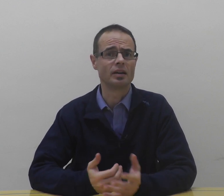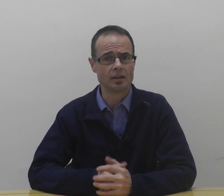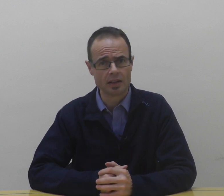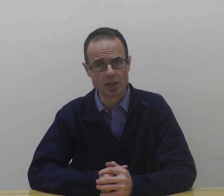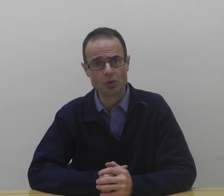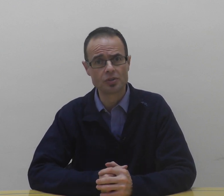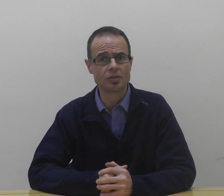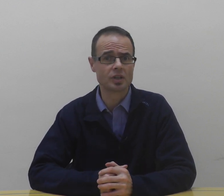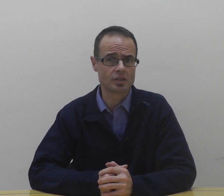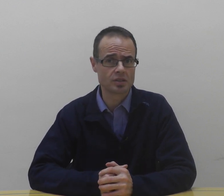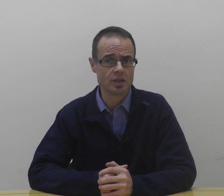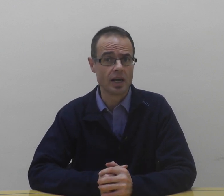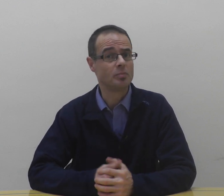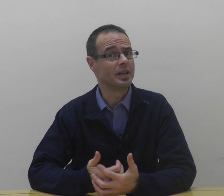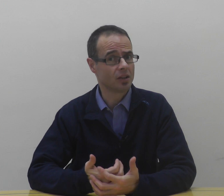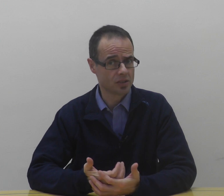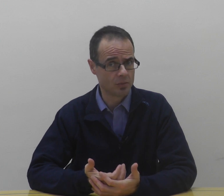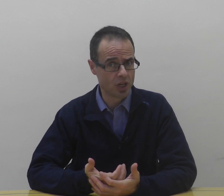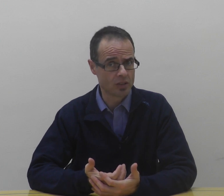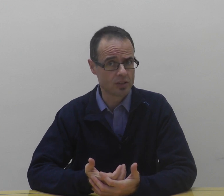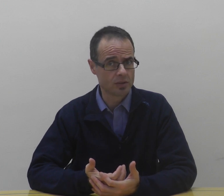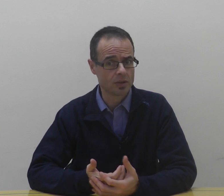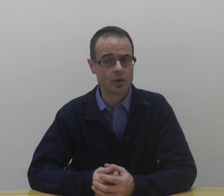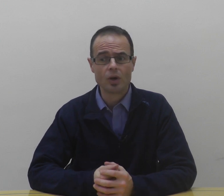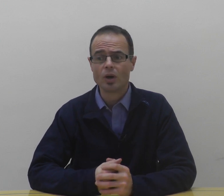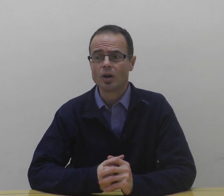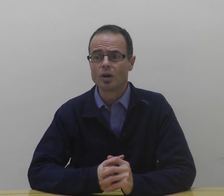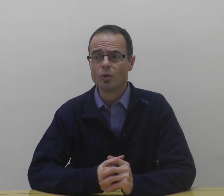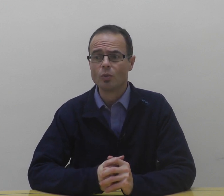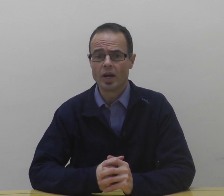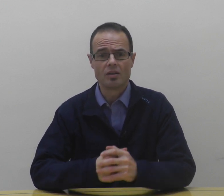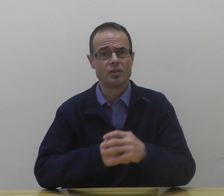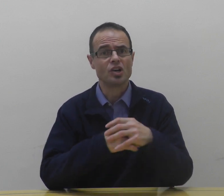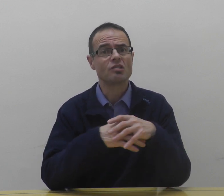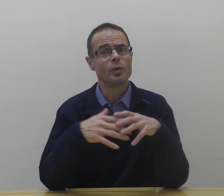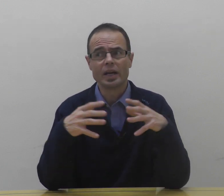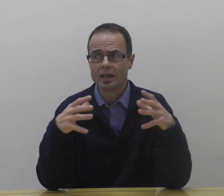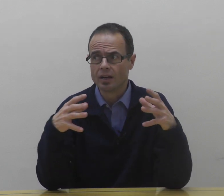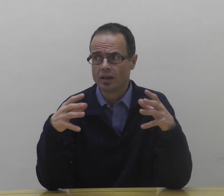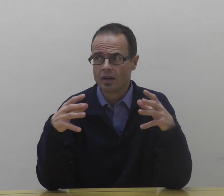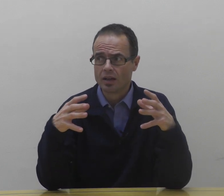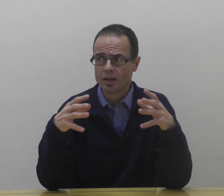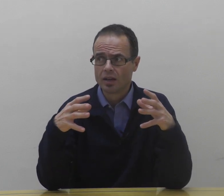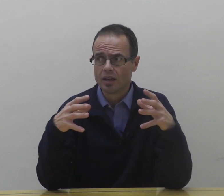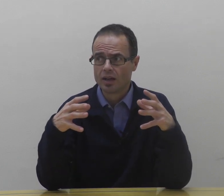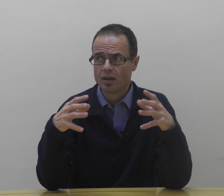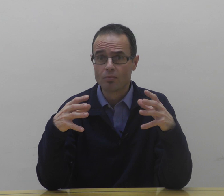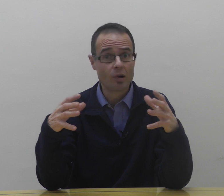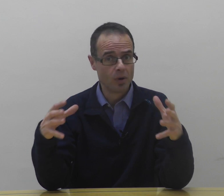in orthodontics and many other subjects. We have a growing problem,